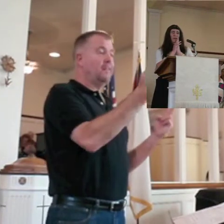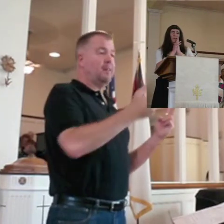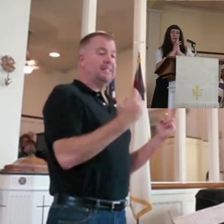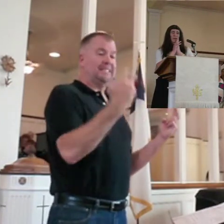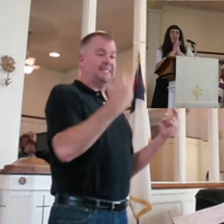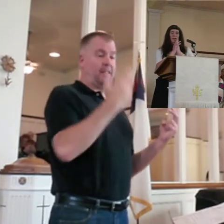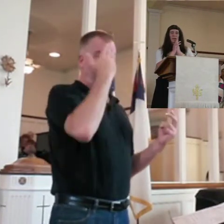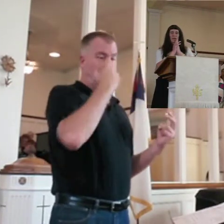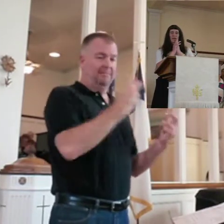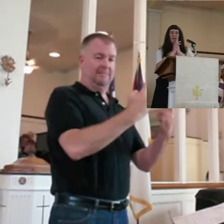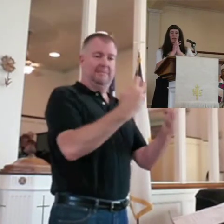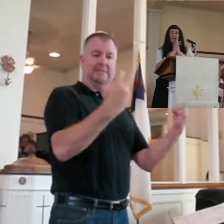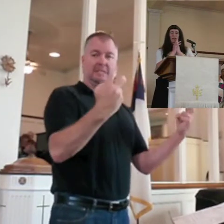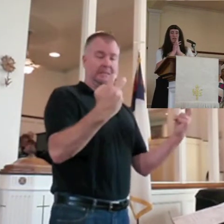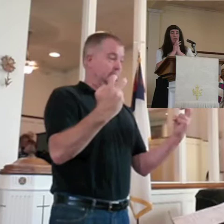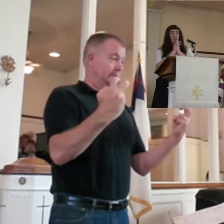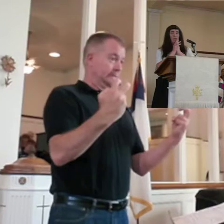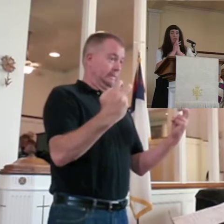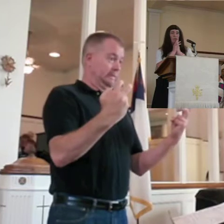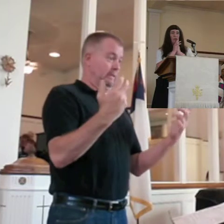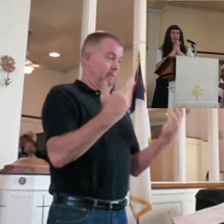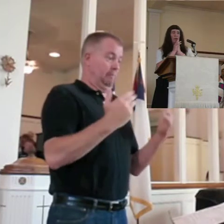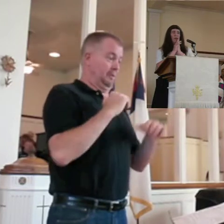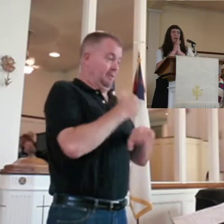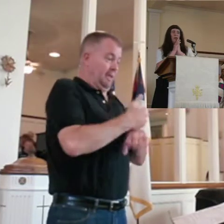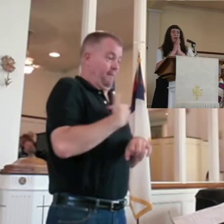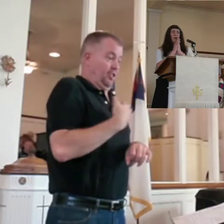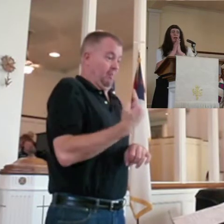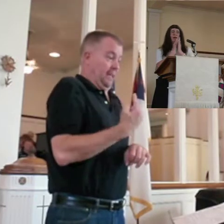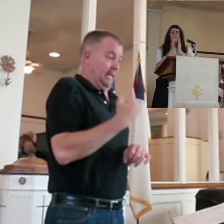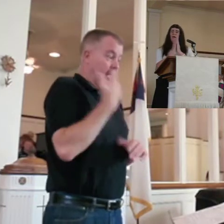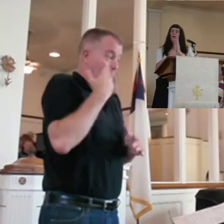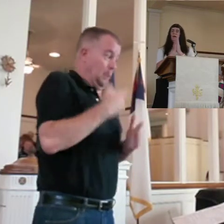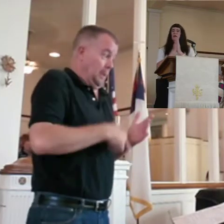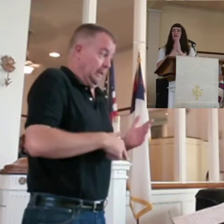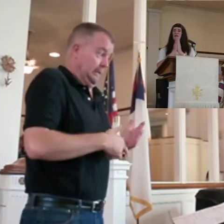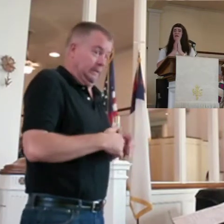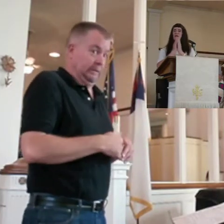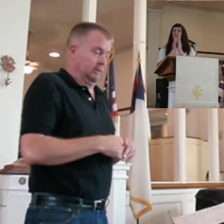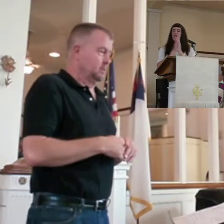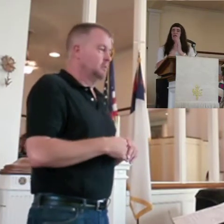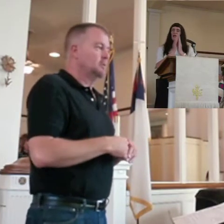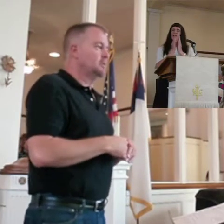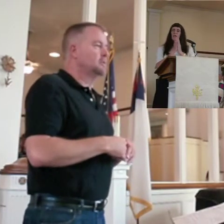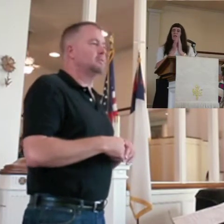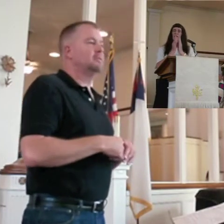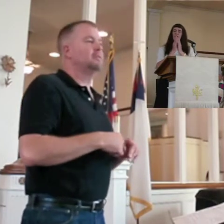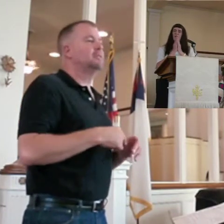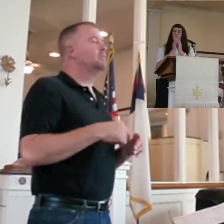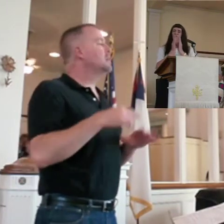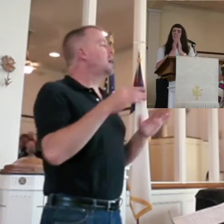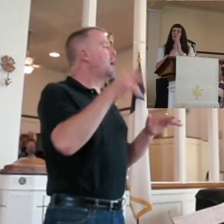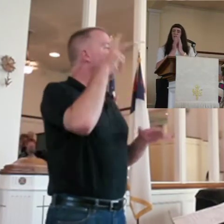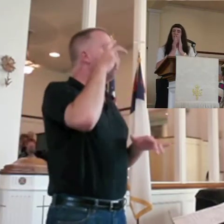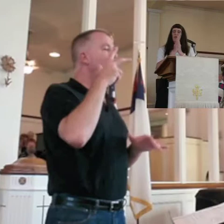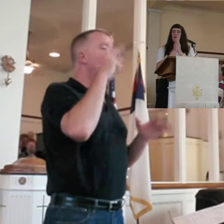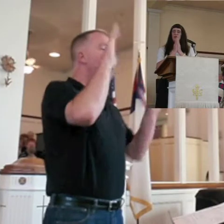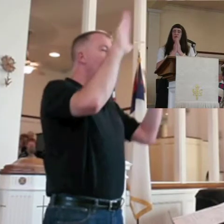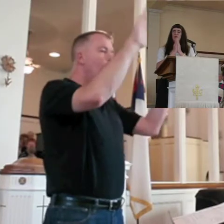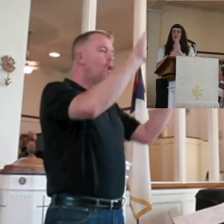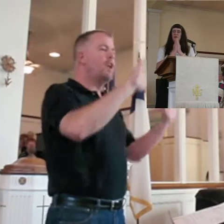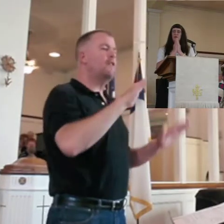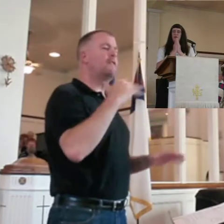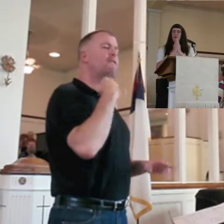here. And I thought, I'm being set up for something, but I don't know what. And, know, I did go up there and sit, and I heard a wonderful, beautiful